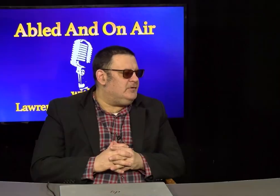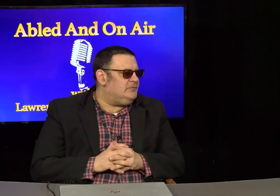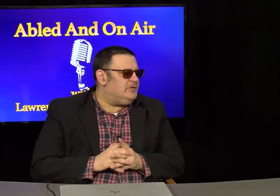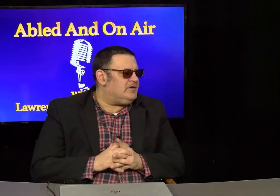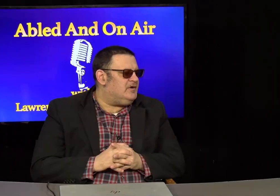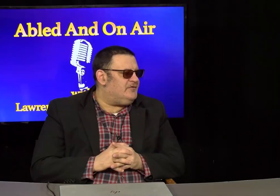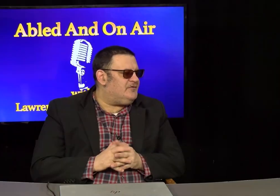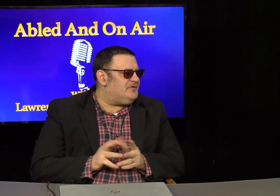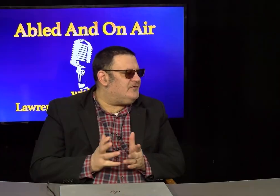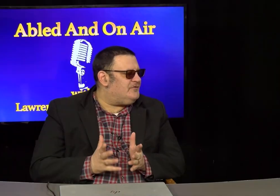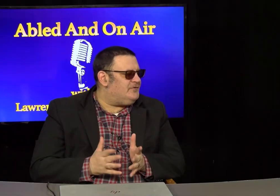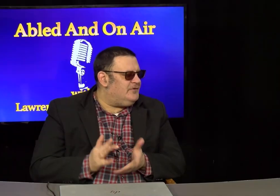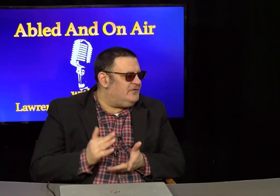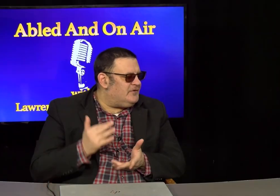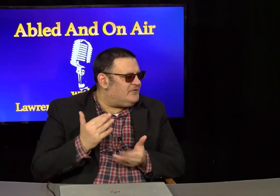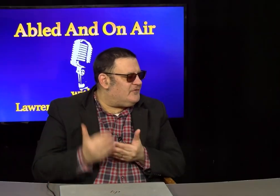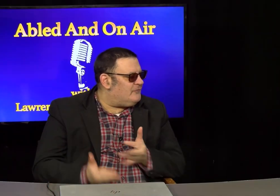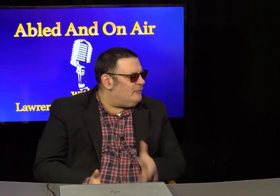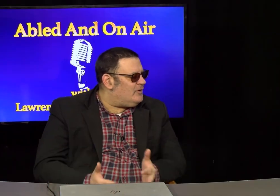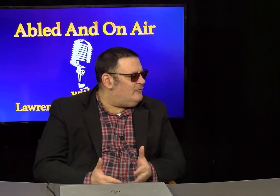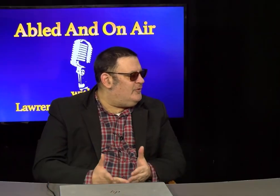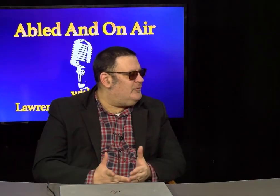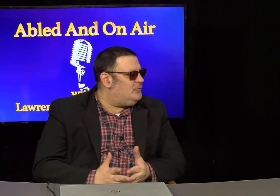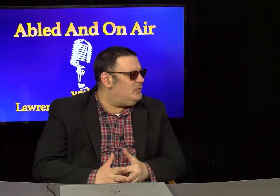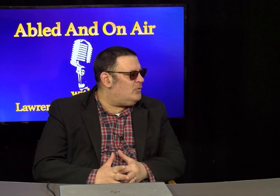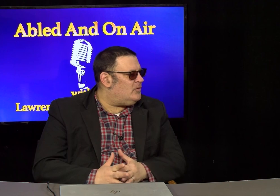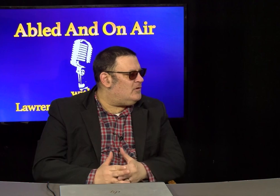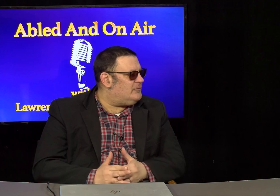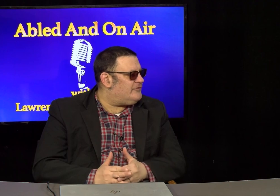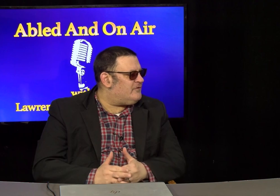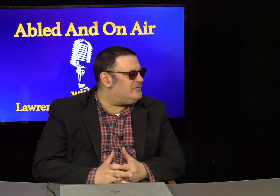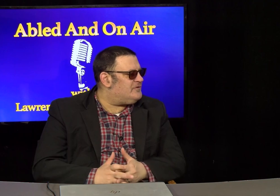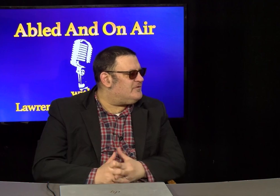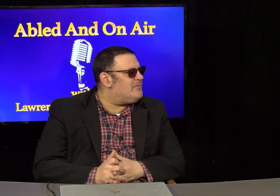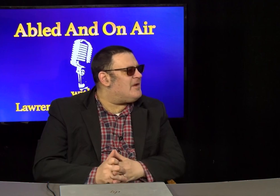Because it just doesn't work for you, or a prescription is better?